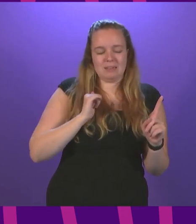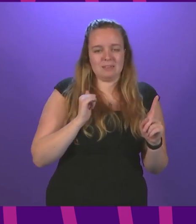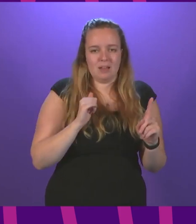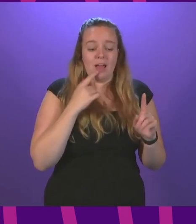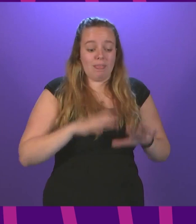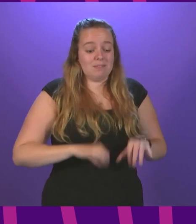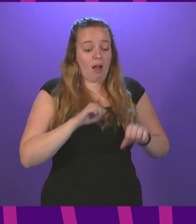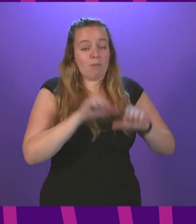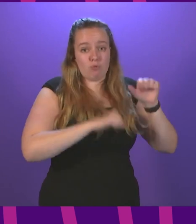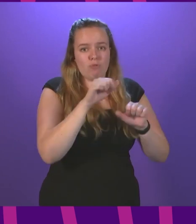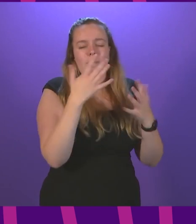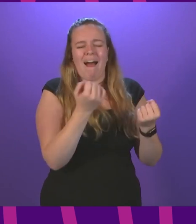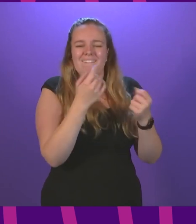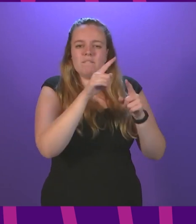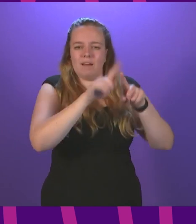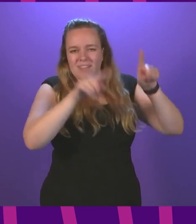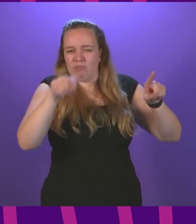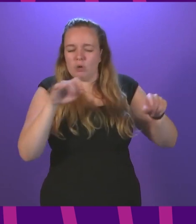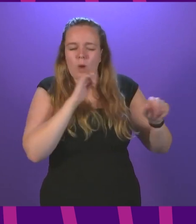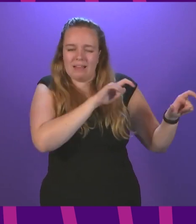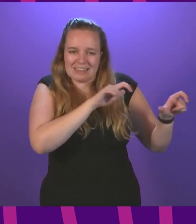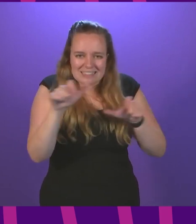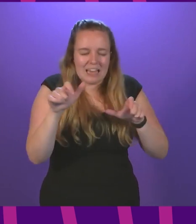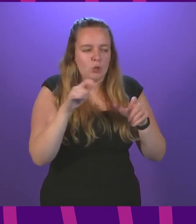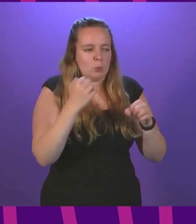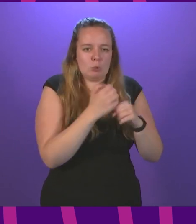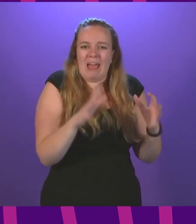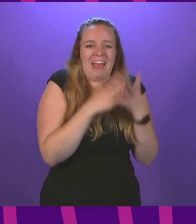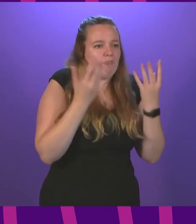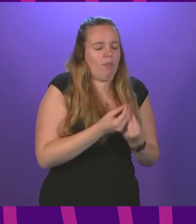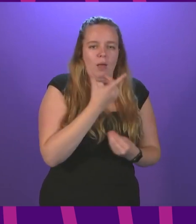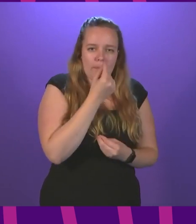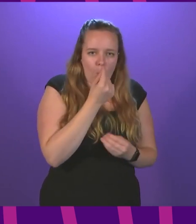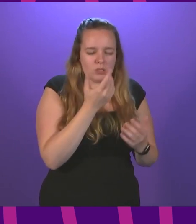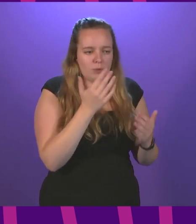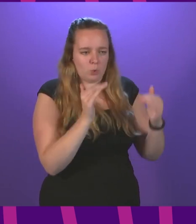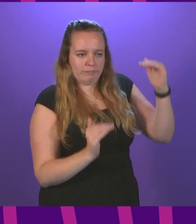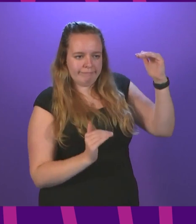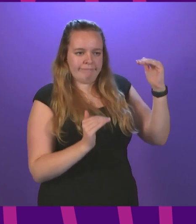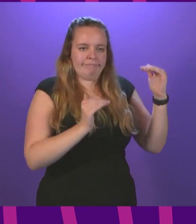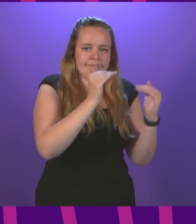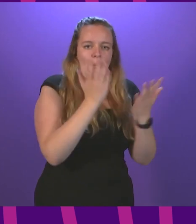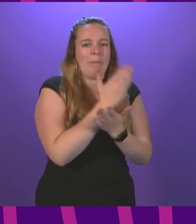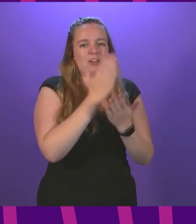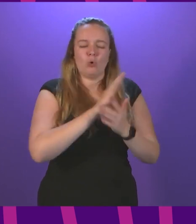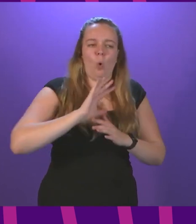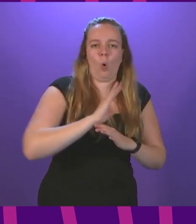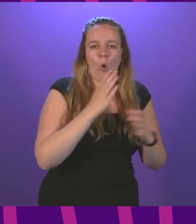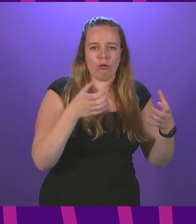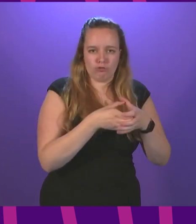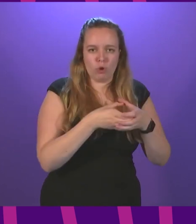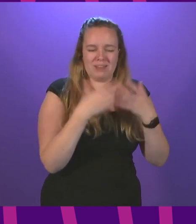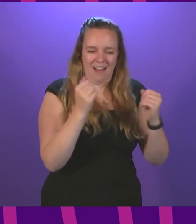program but there are variations and we will continue to do everything we can to level that out to make sure that every group has